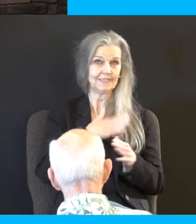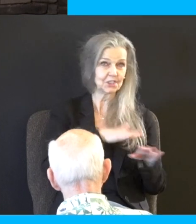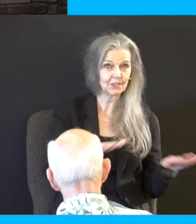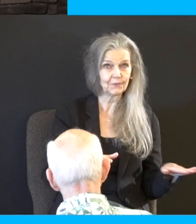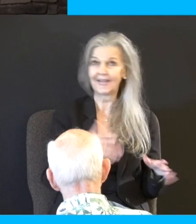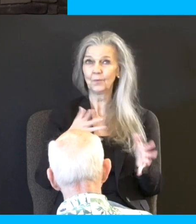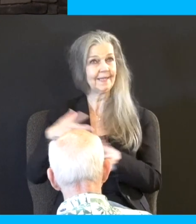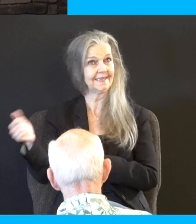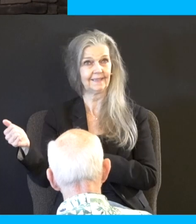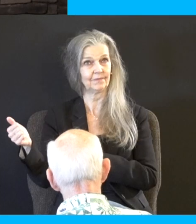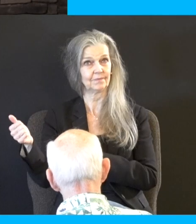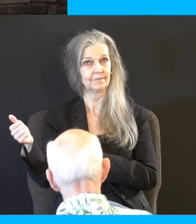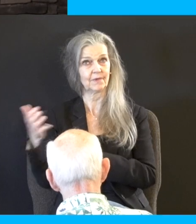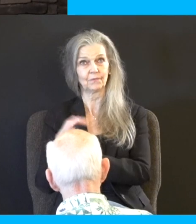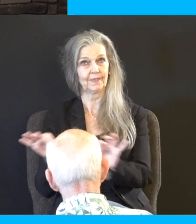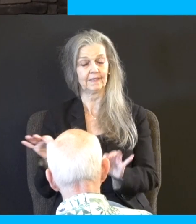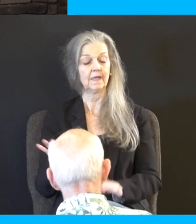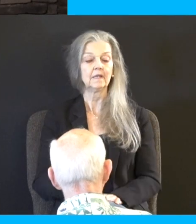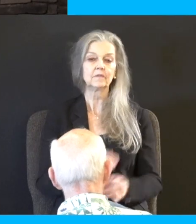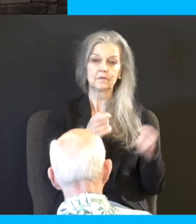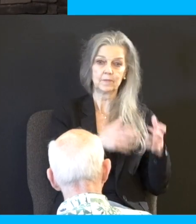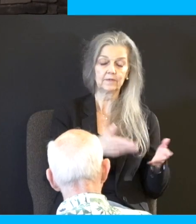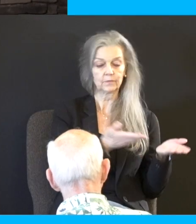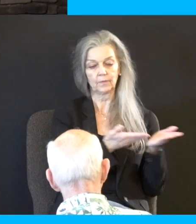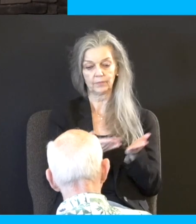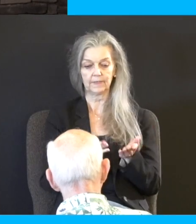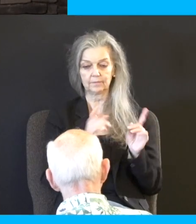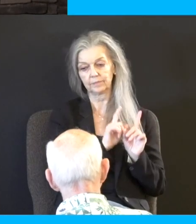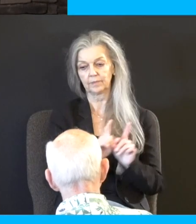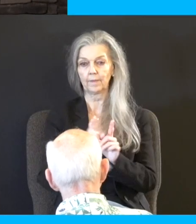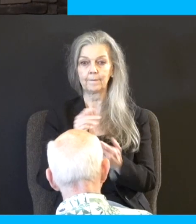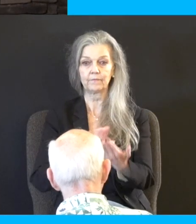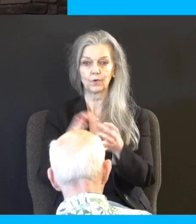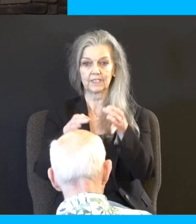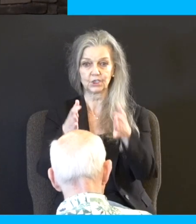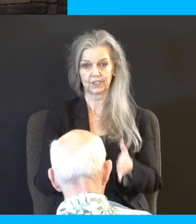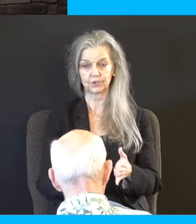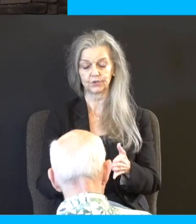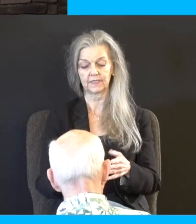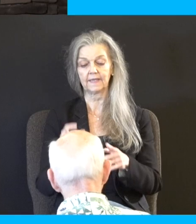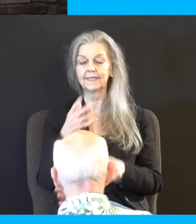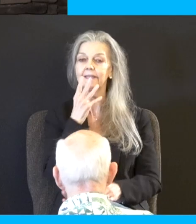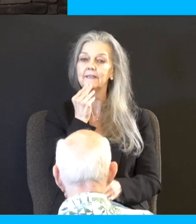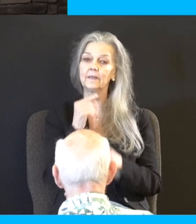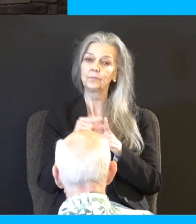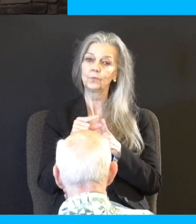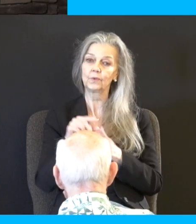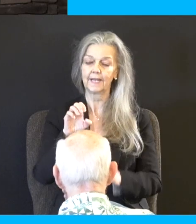not go out free. Then his master shall bring him unto the judges. And that word in the Hebrew there is Elohim, normally used to speak of God